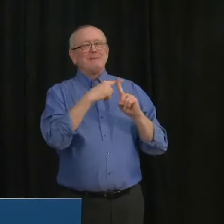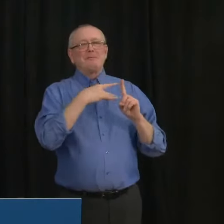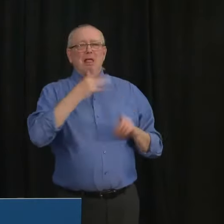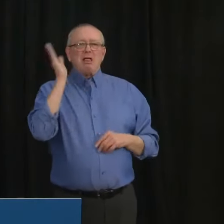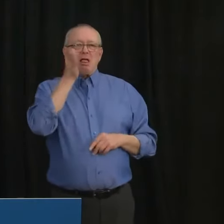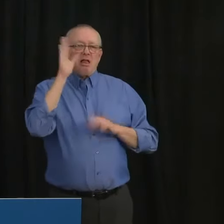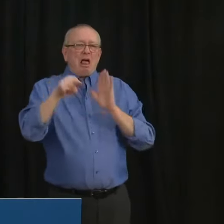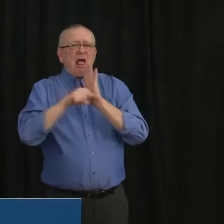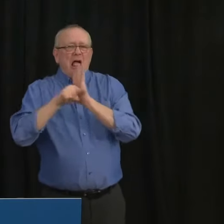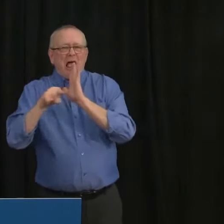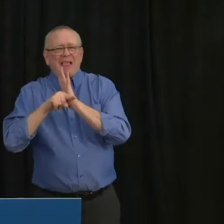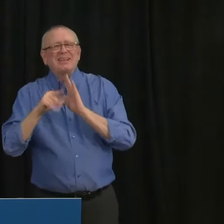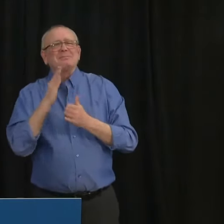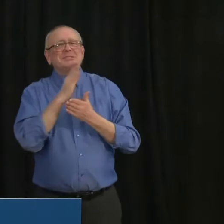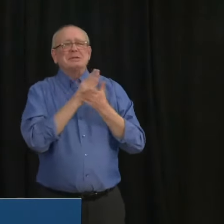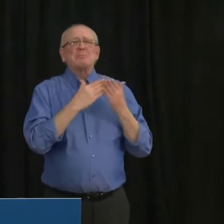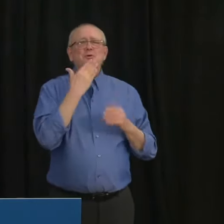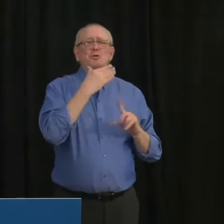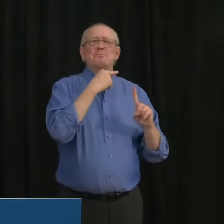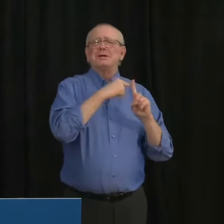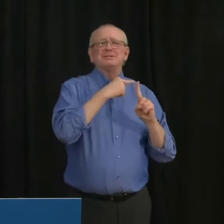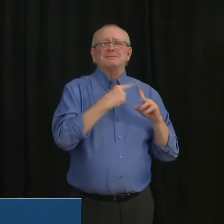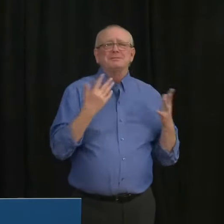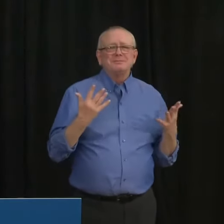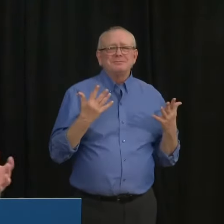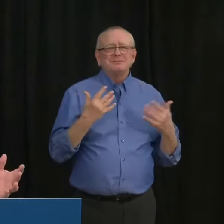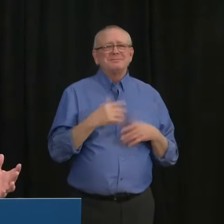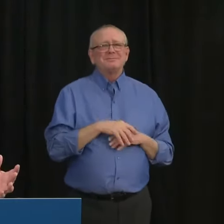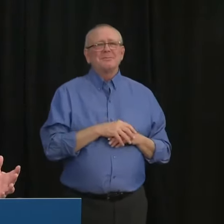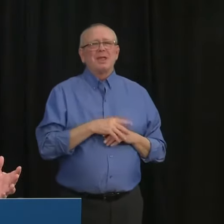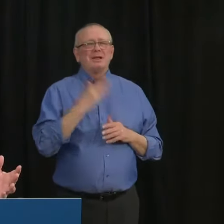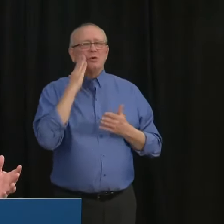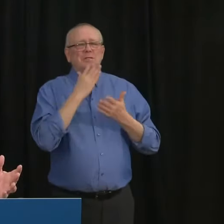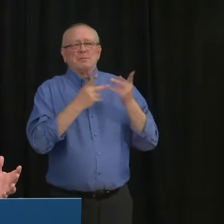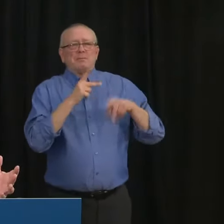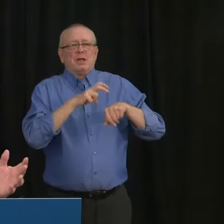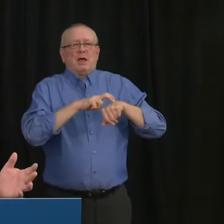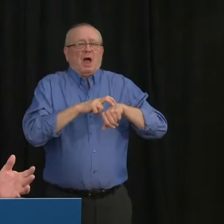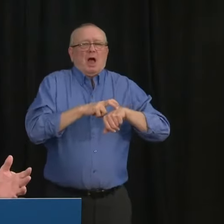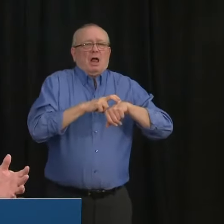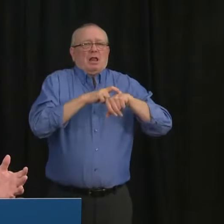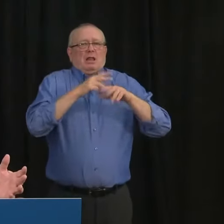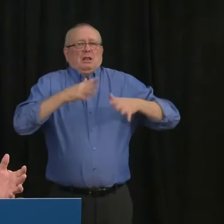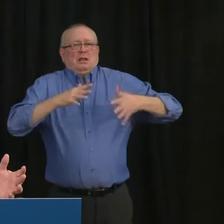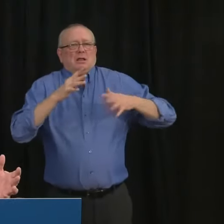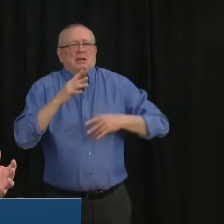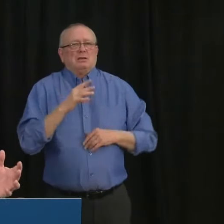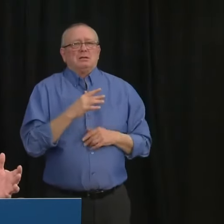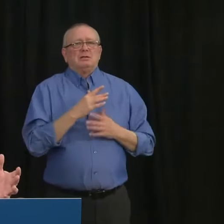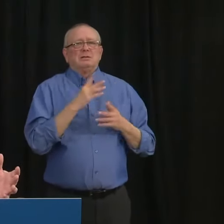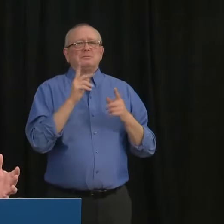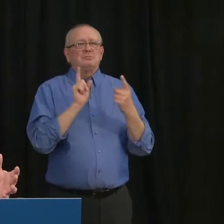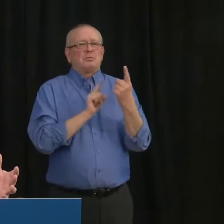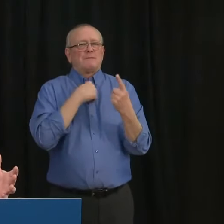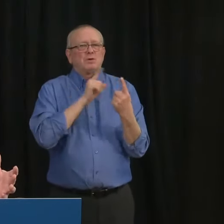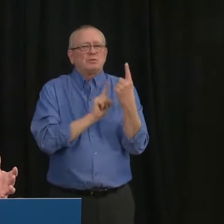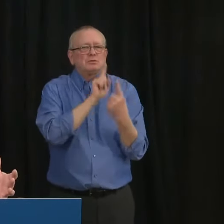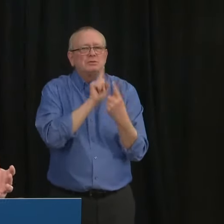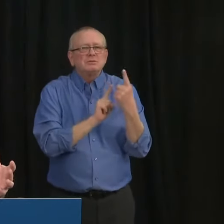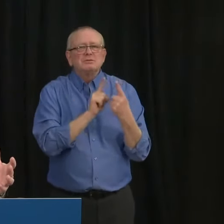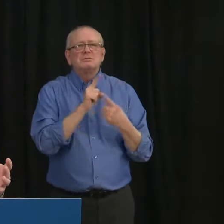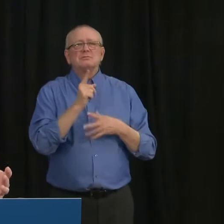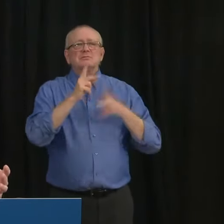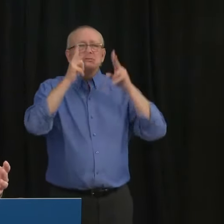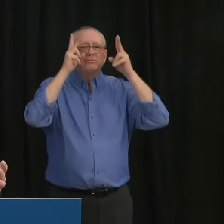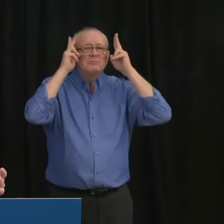recall all of the uh anxiety about reopening personal services in the spring including hair salons. Well